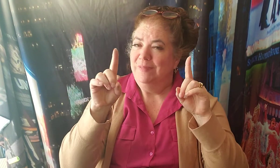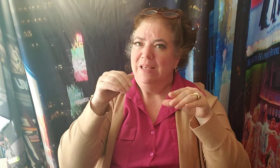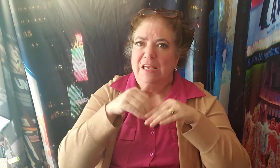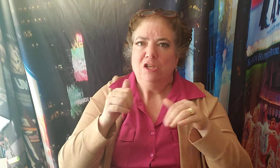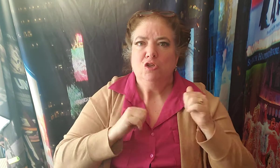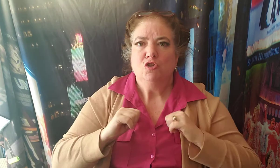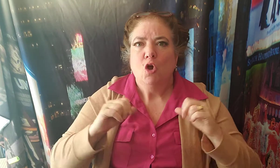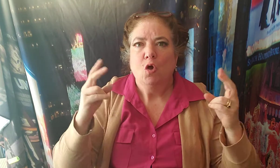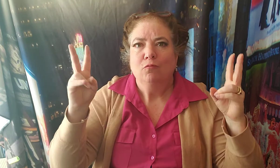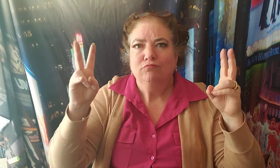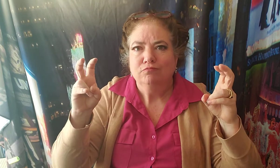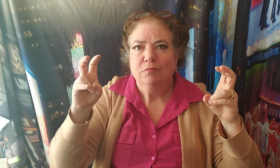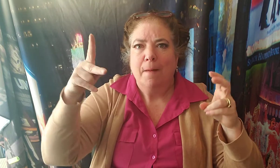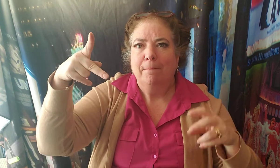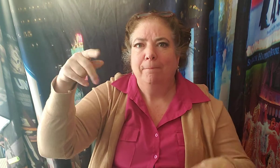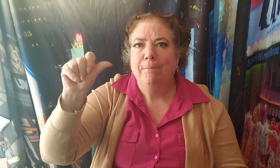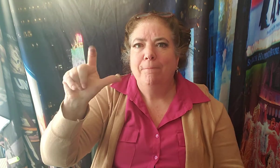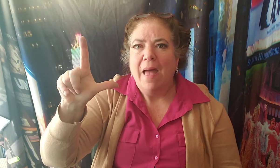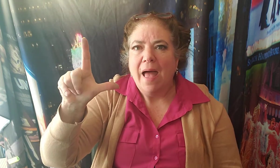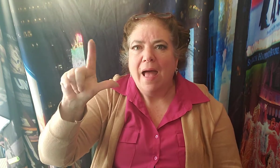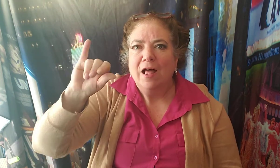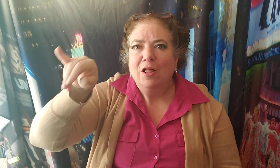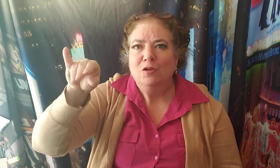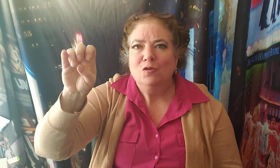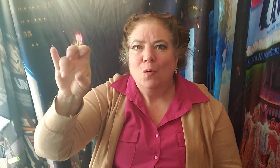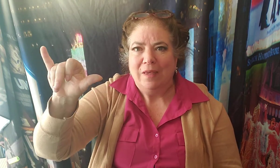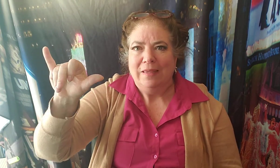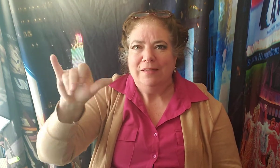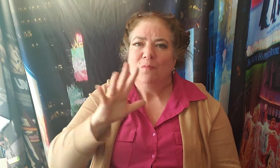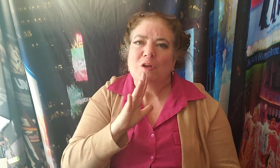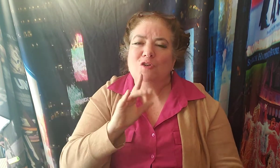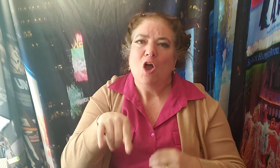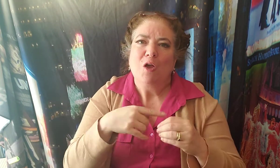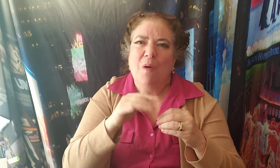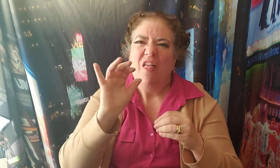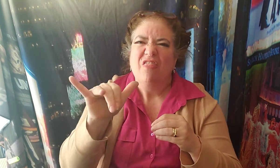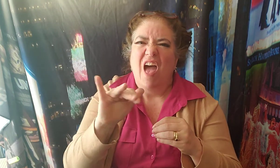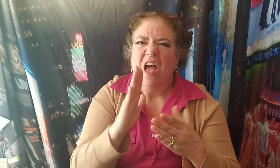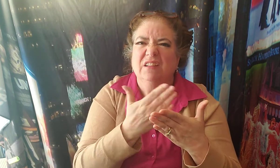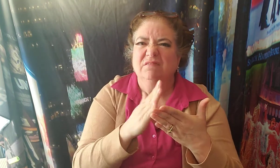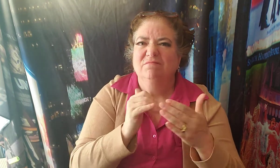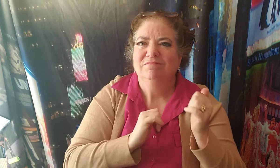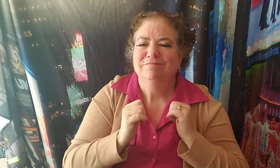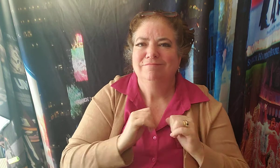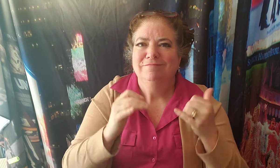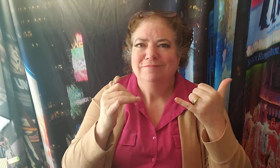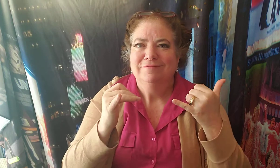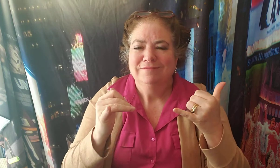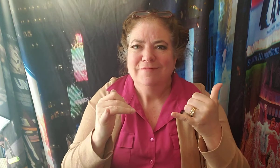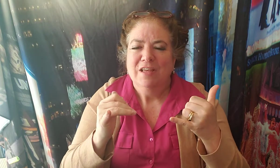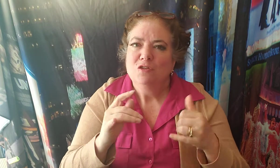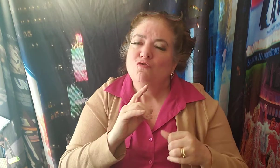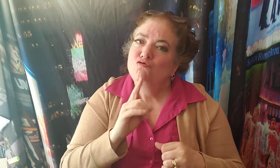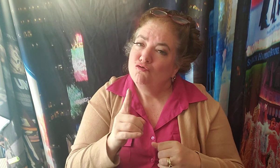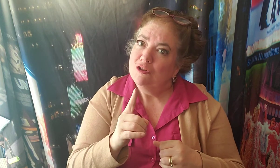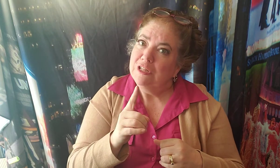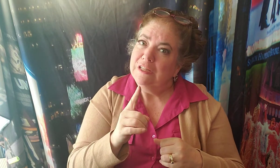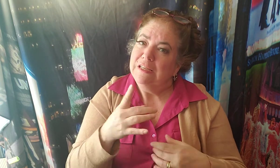And that's what I'm going to spend a lot of time talking about today. And it marked a real departure for the songwriting team of Rogers and Hart and their